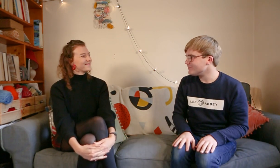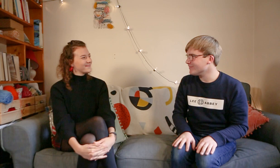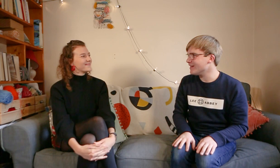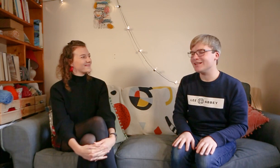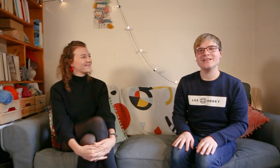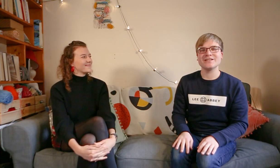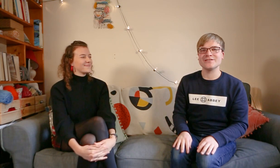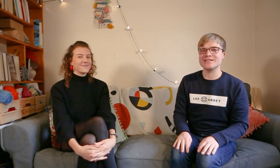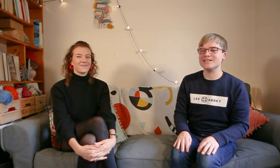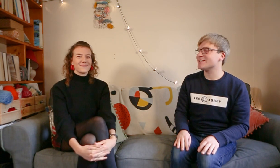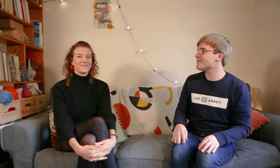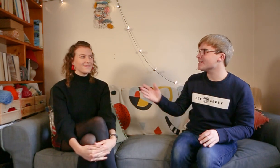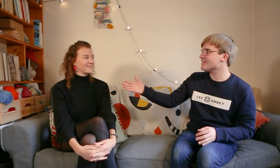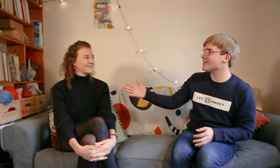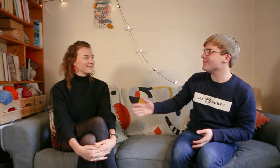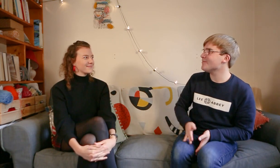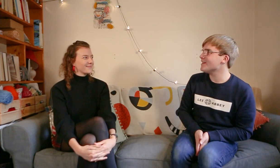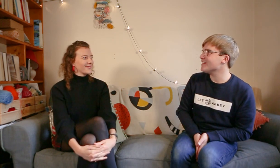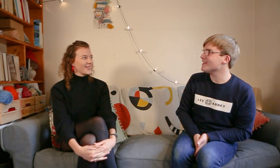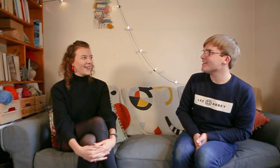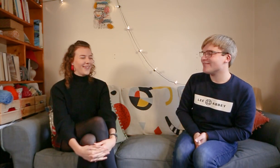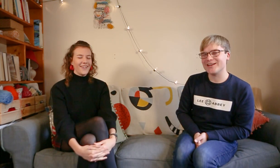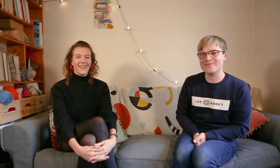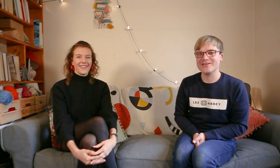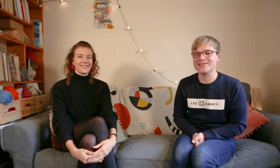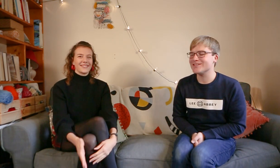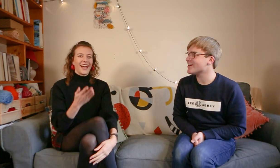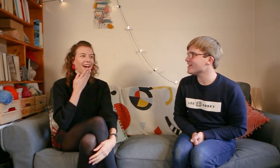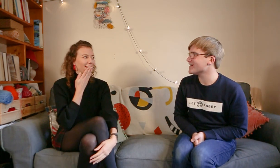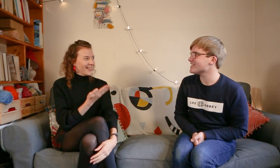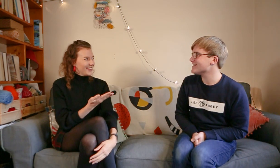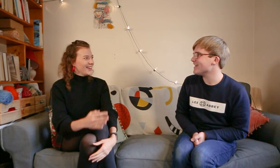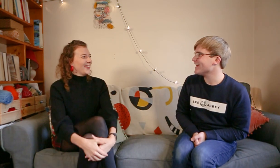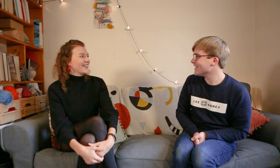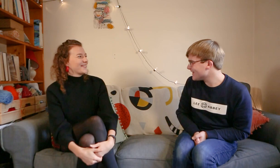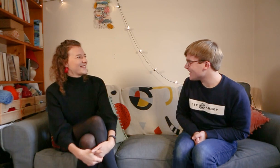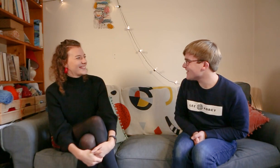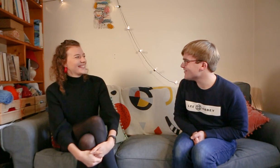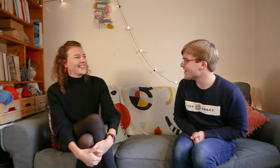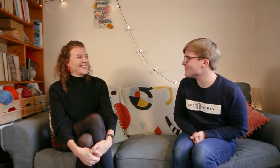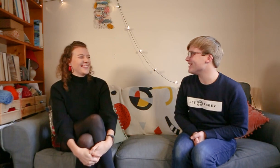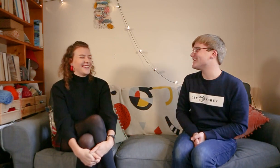Yeah. So I'd just like to say a matter of thank you for Millie for coming on and showing us today. Thank you. Thank you very much.